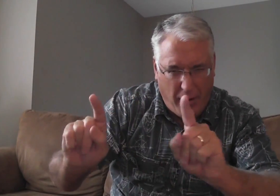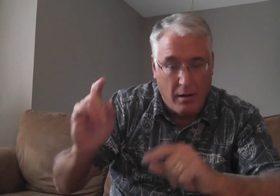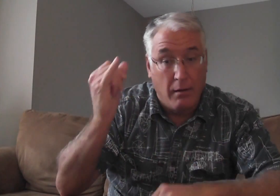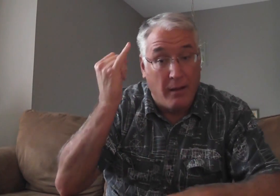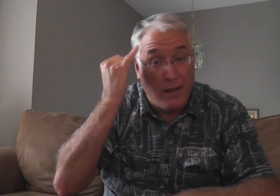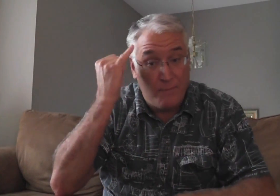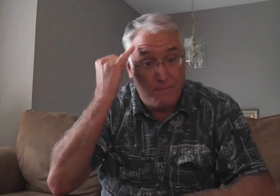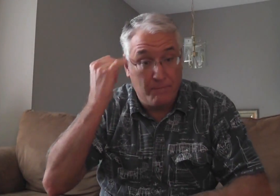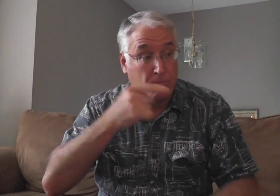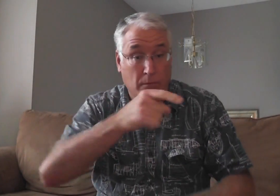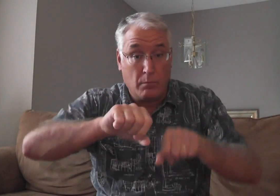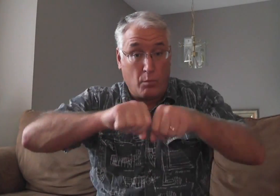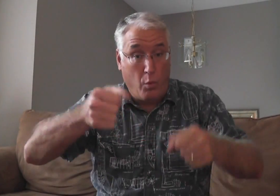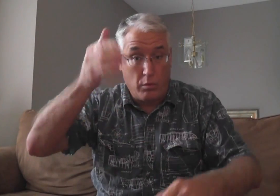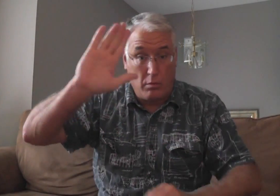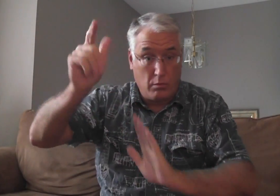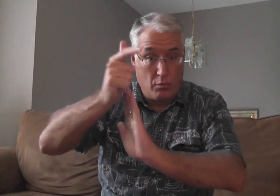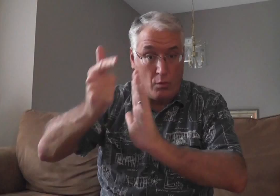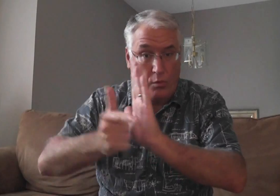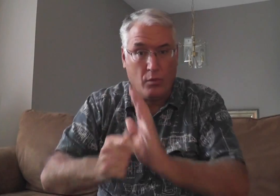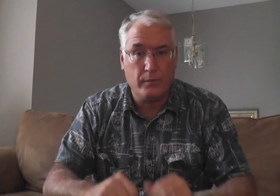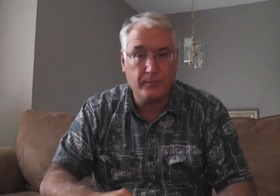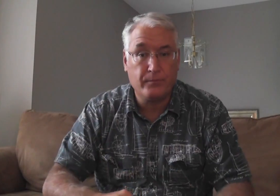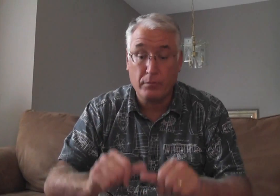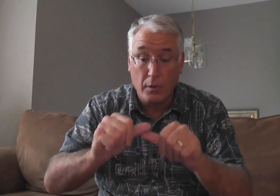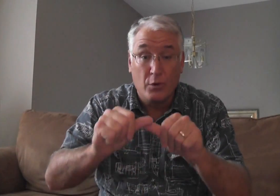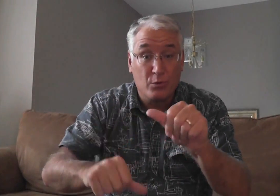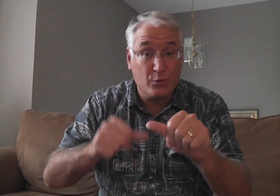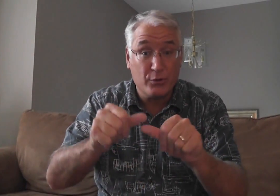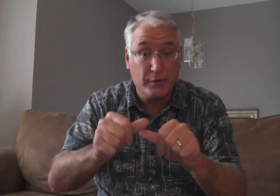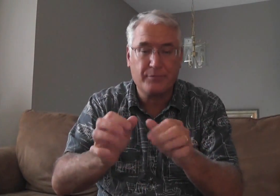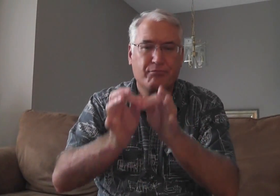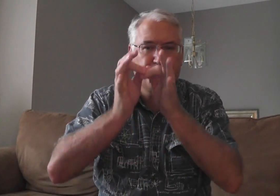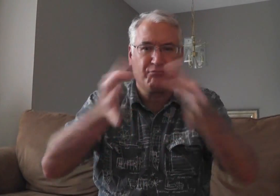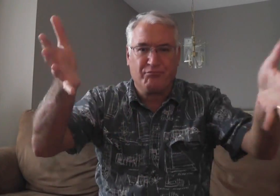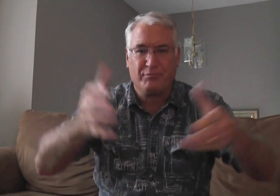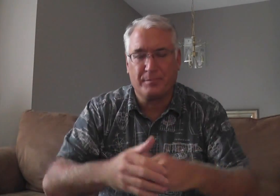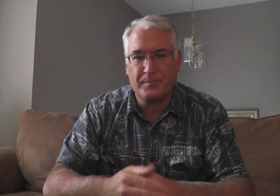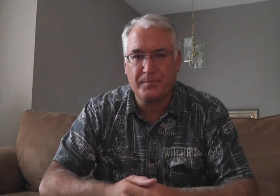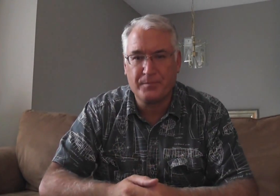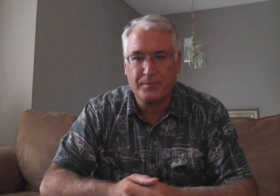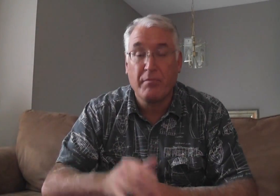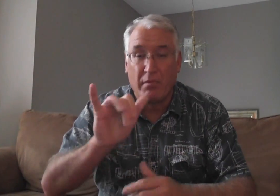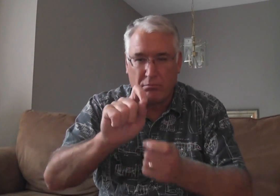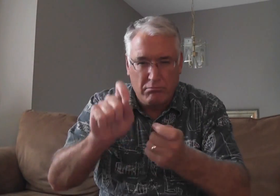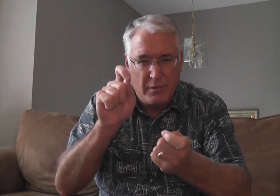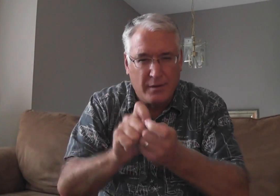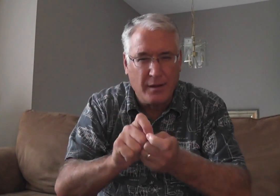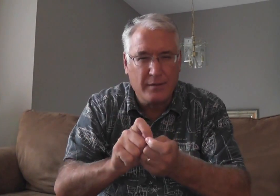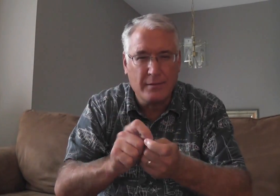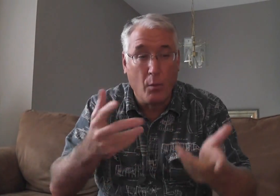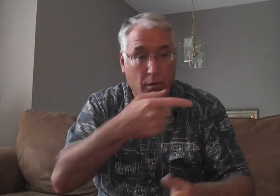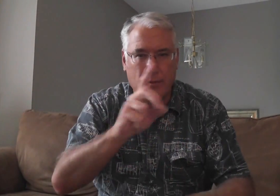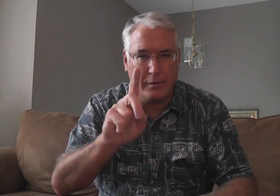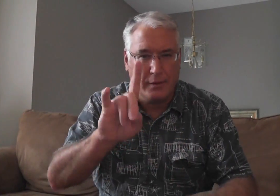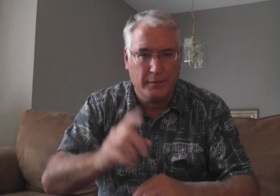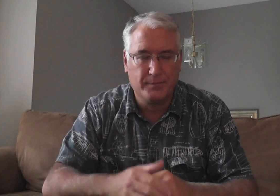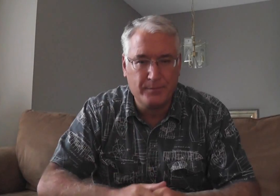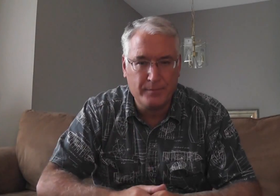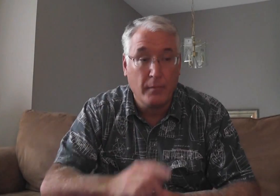But if they broke God's law, circumcision became of no value. And that's exactly what